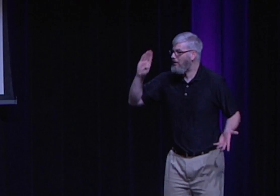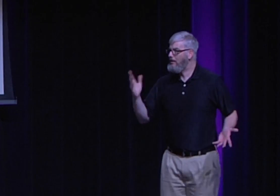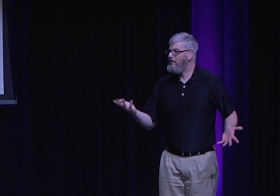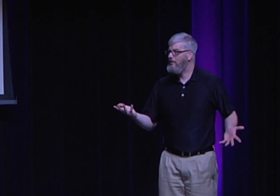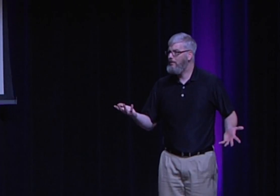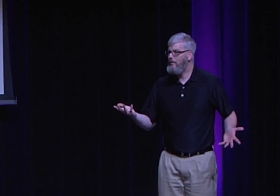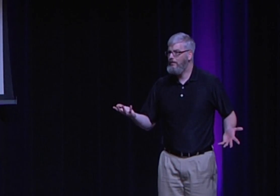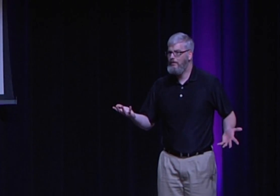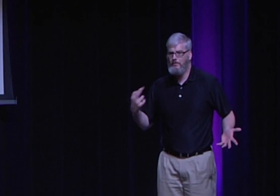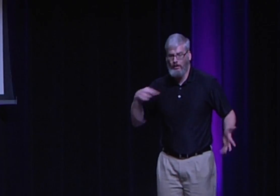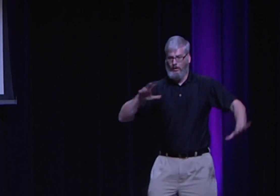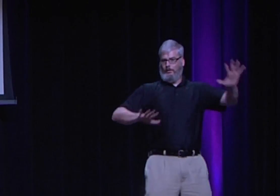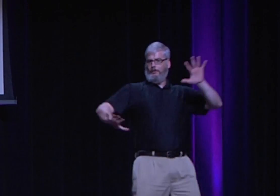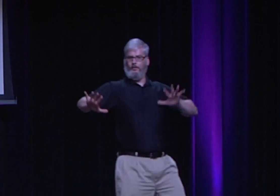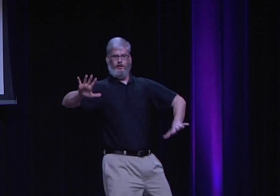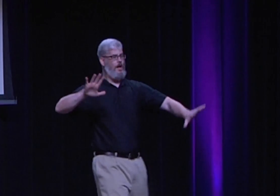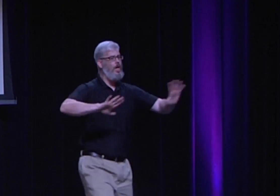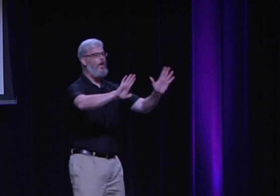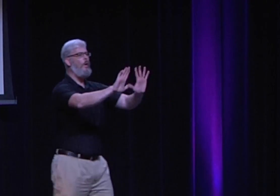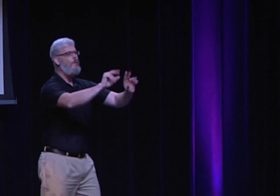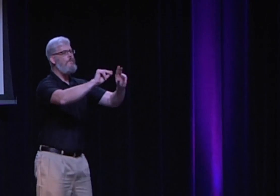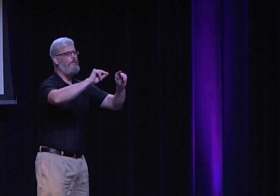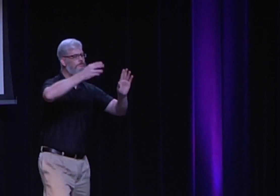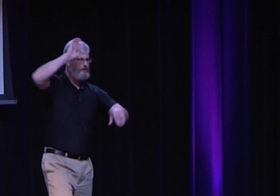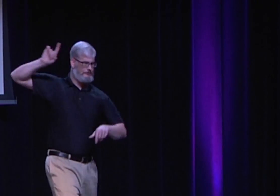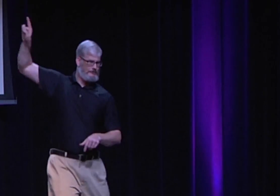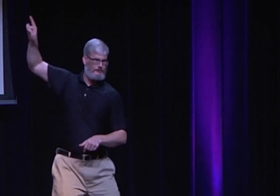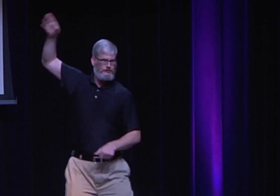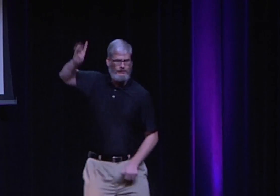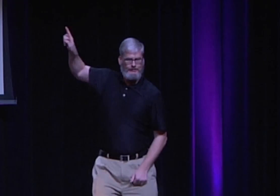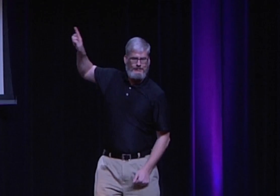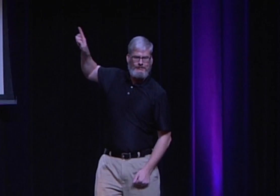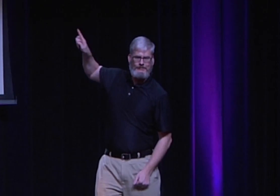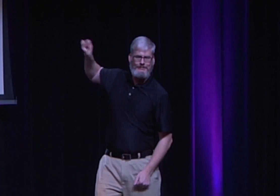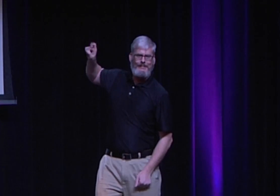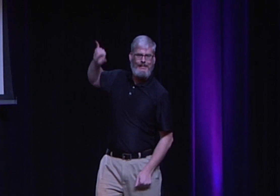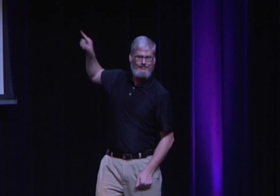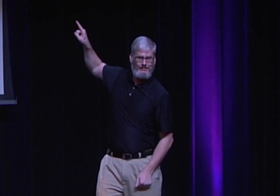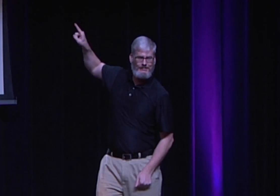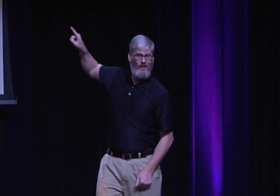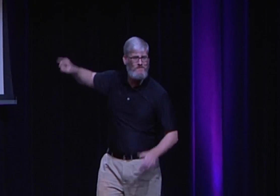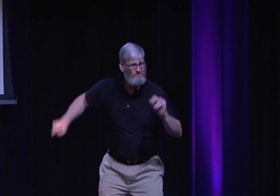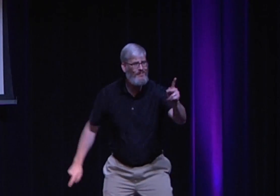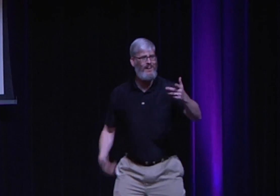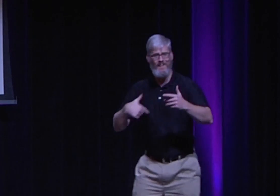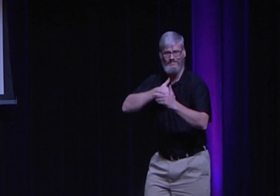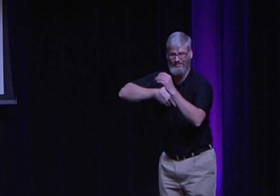still couldn't find God. Where was God? And the church said, well, no, no, God's not under the microscope. God's still up in the